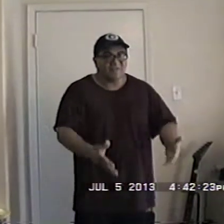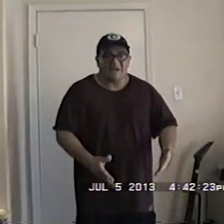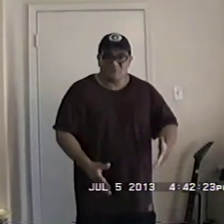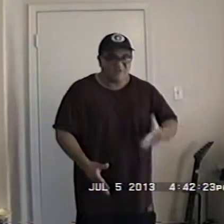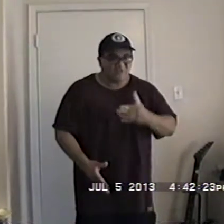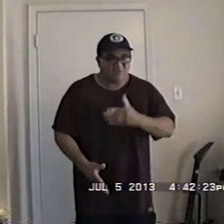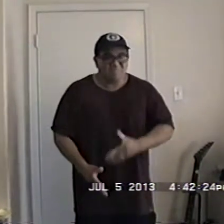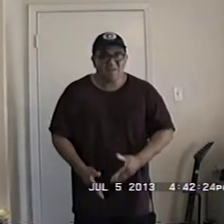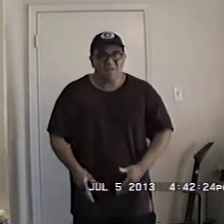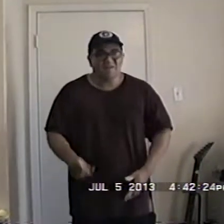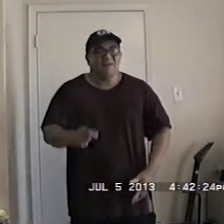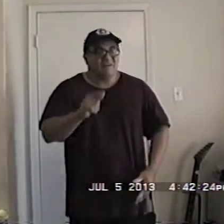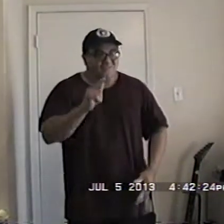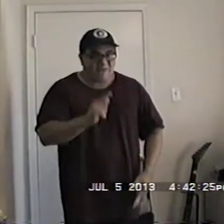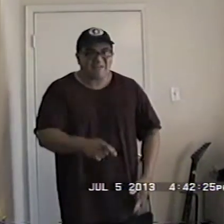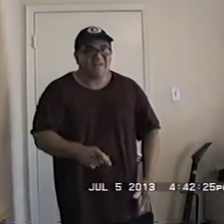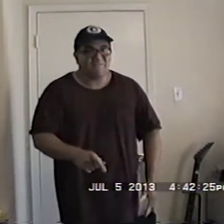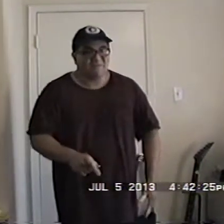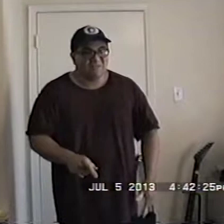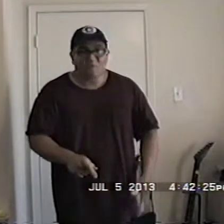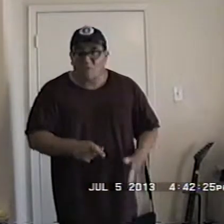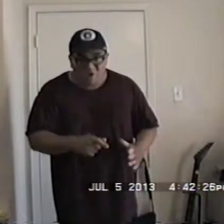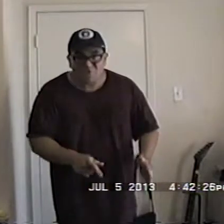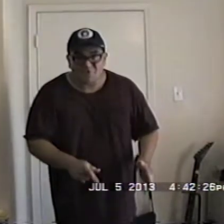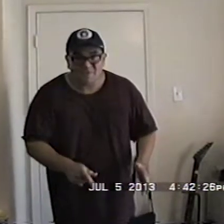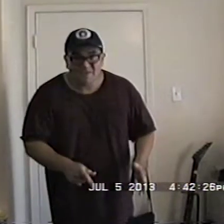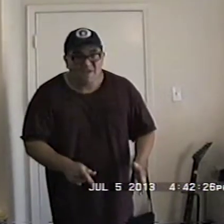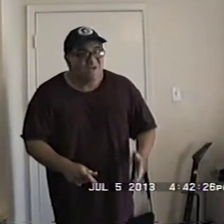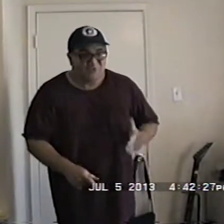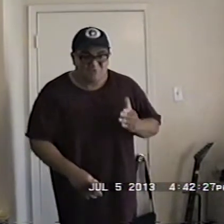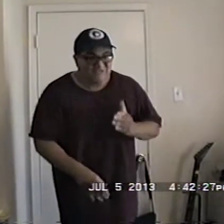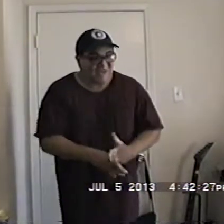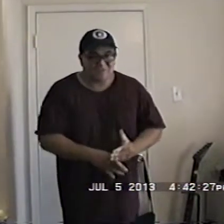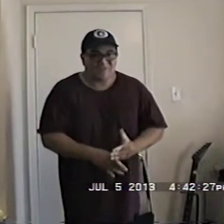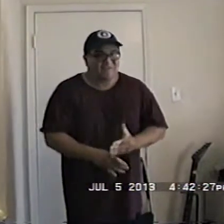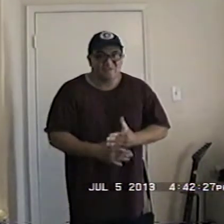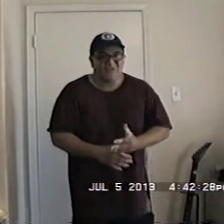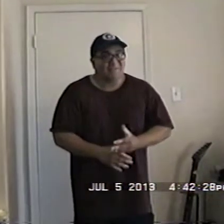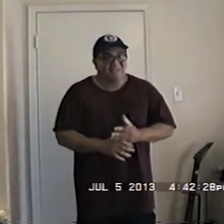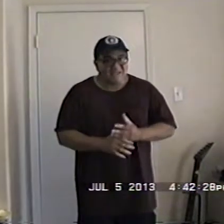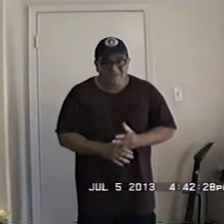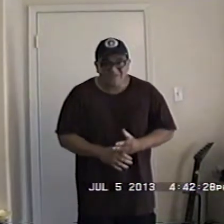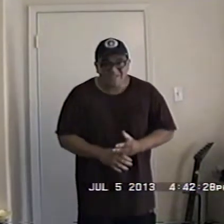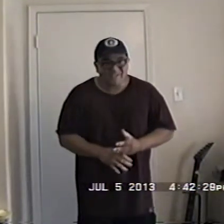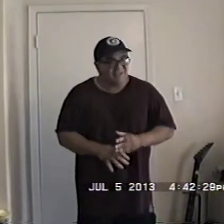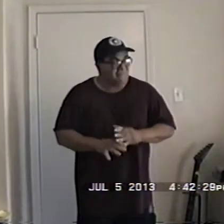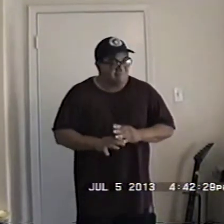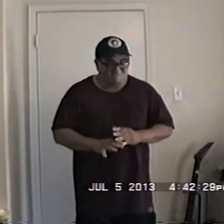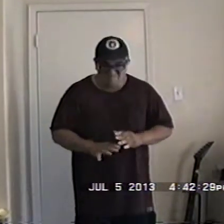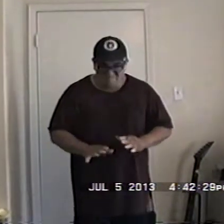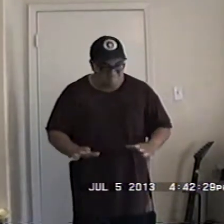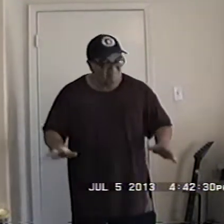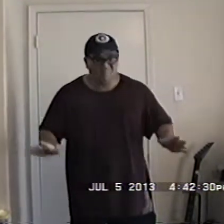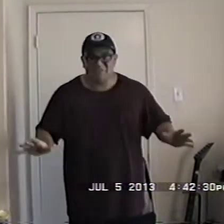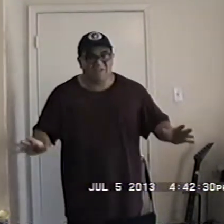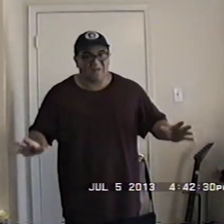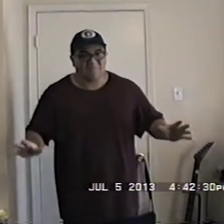and you get your MBA that company will want you you got yourself a job guaranteed big times